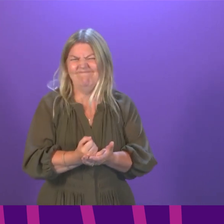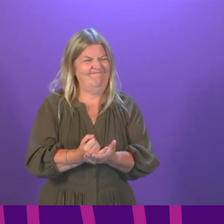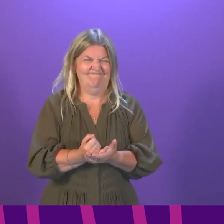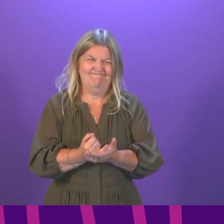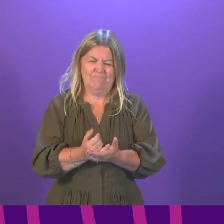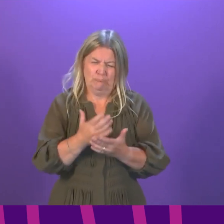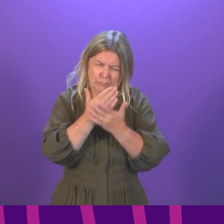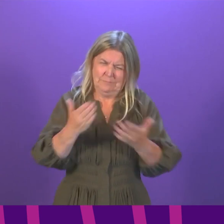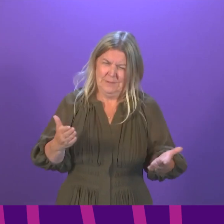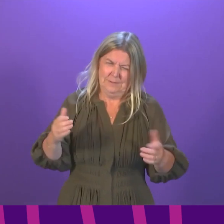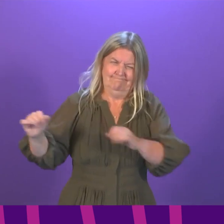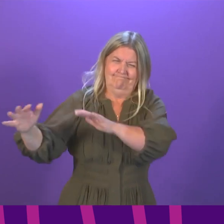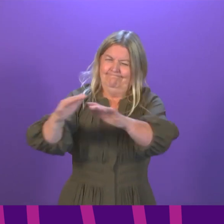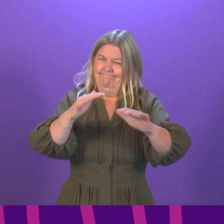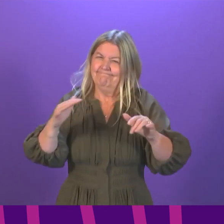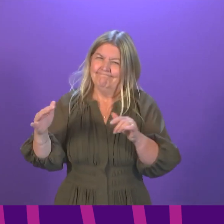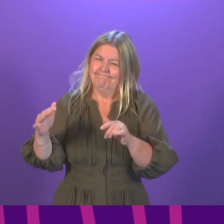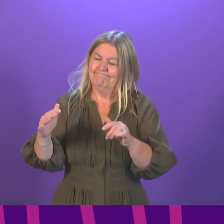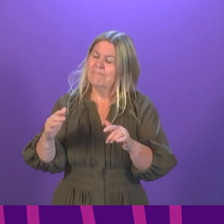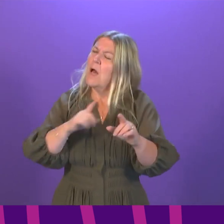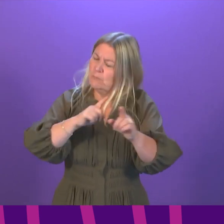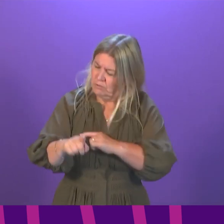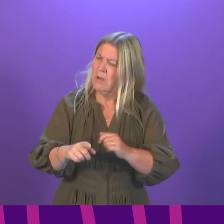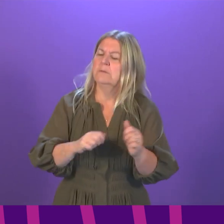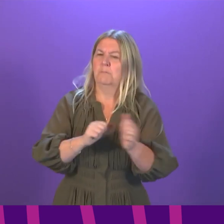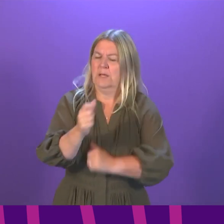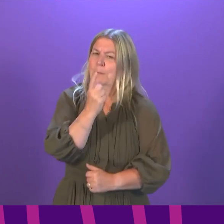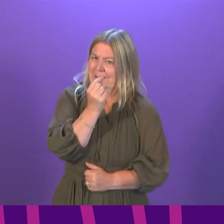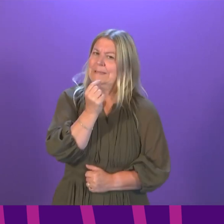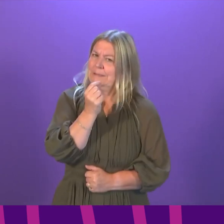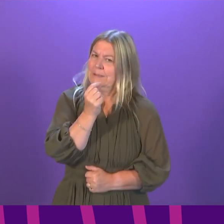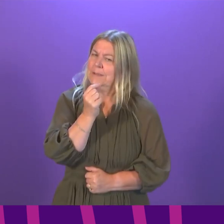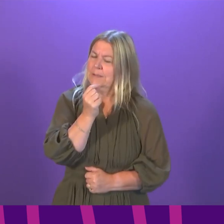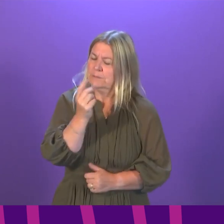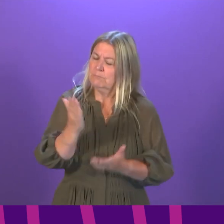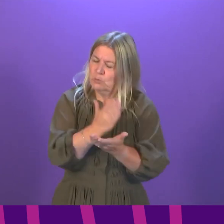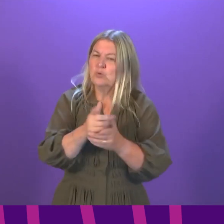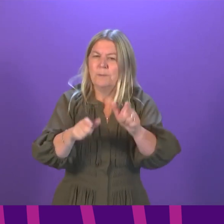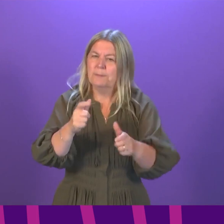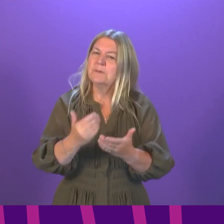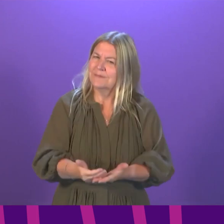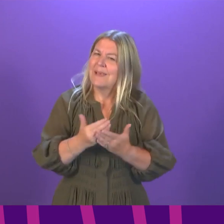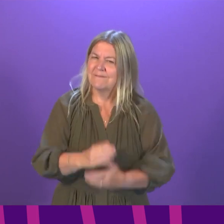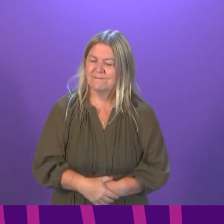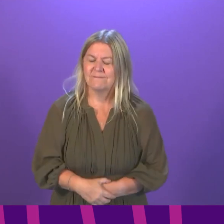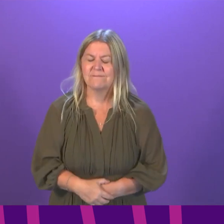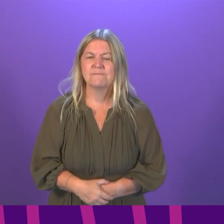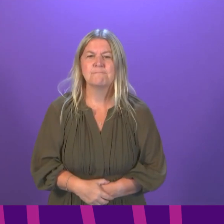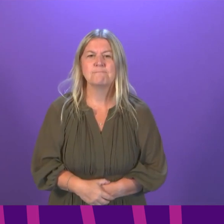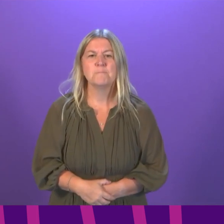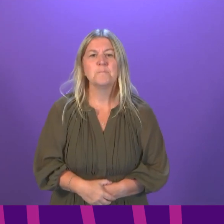to try to do my duty as the First Minister to the very best of my ability. Minister, call Anna Sarwar.